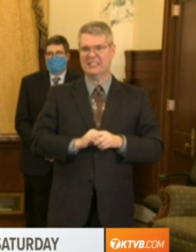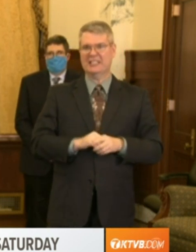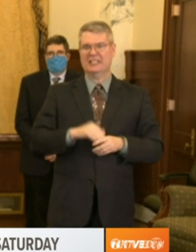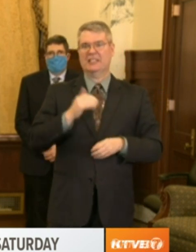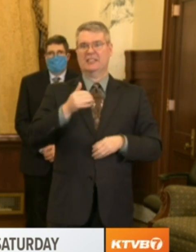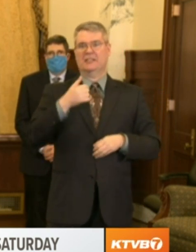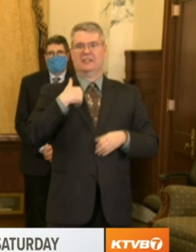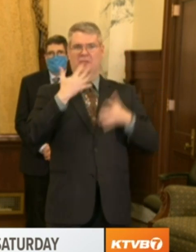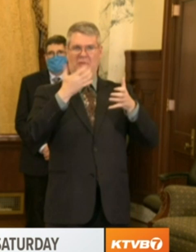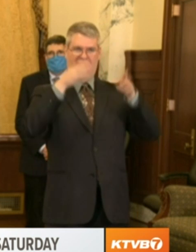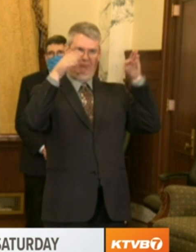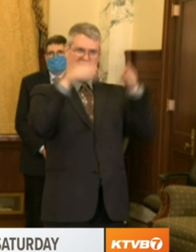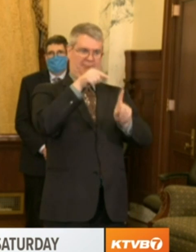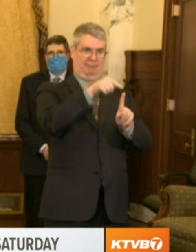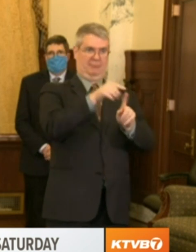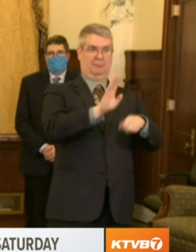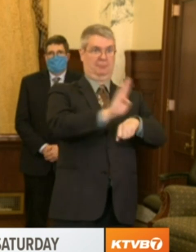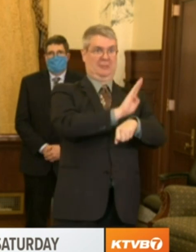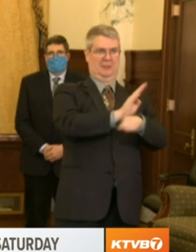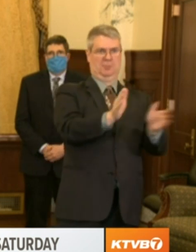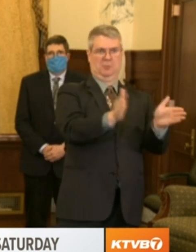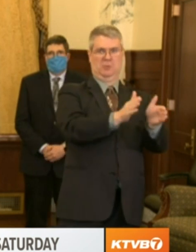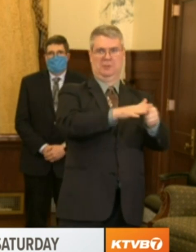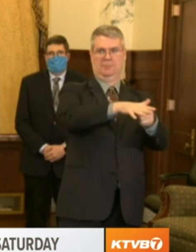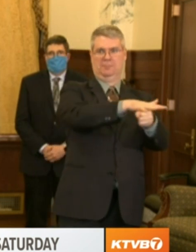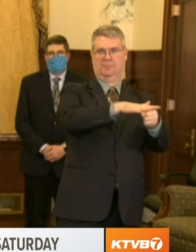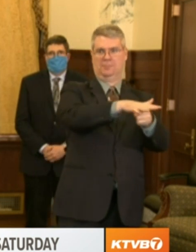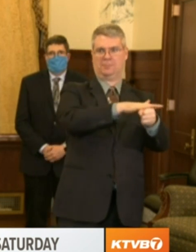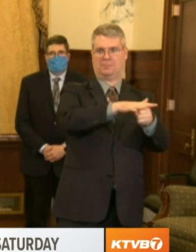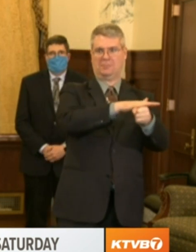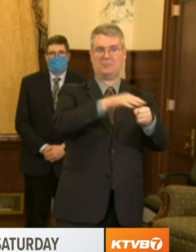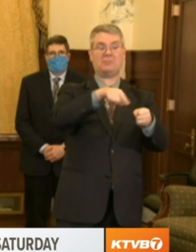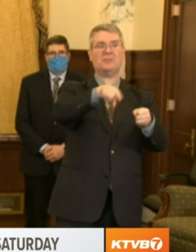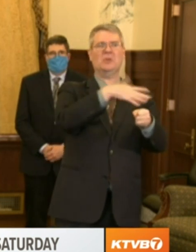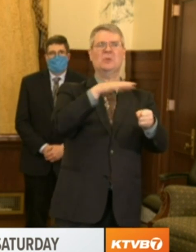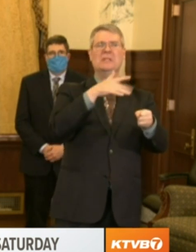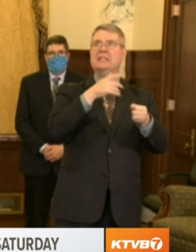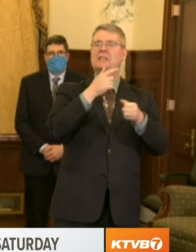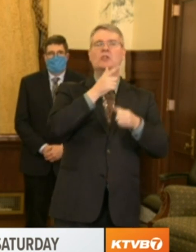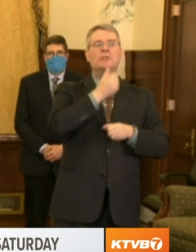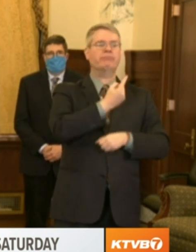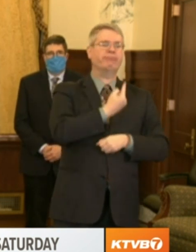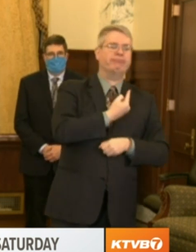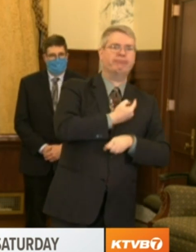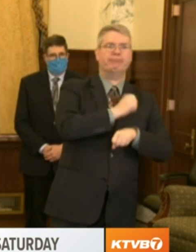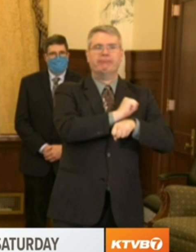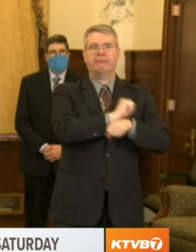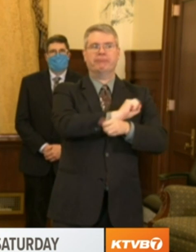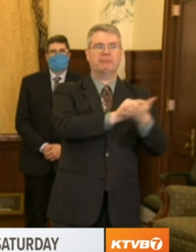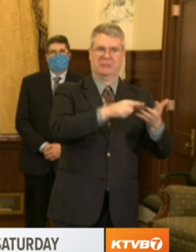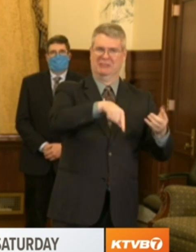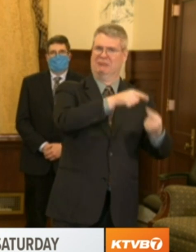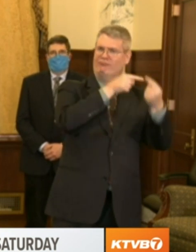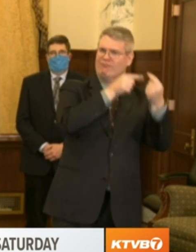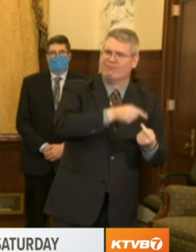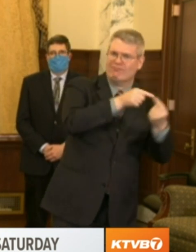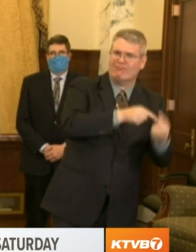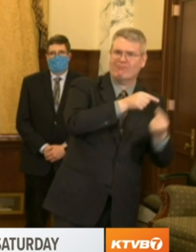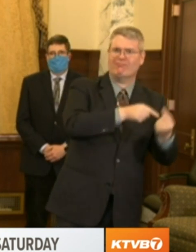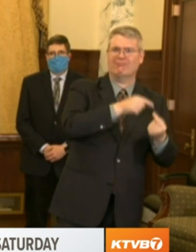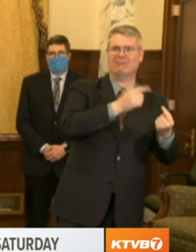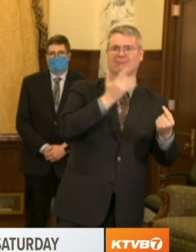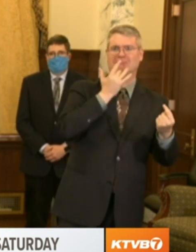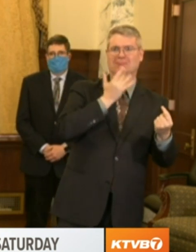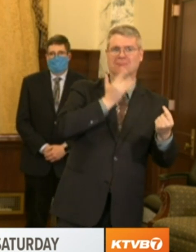global pandemic. Starting today, small businesses will be able to access a 30-day supply of PPE,